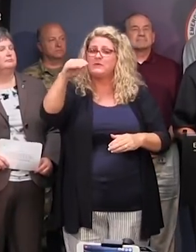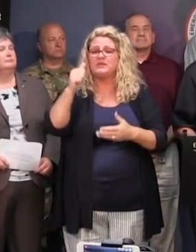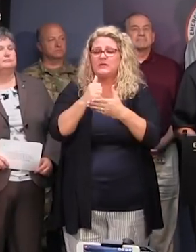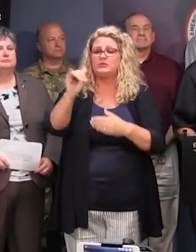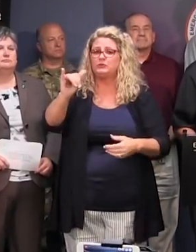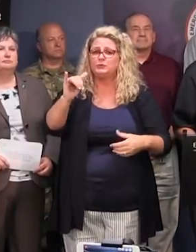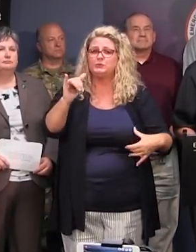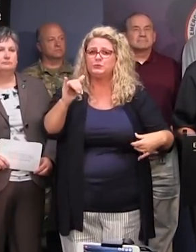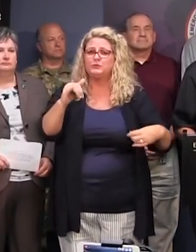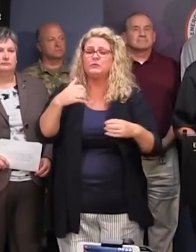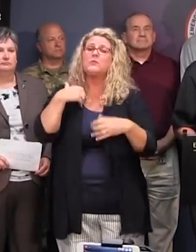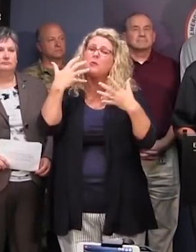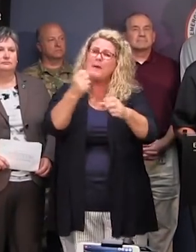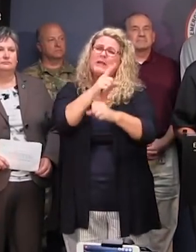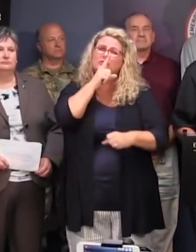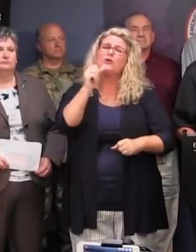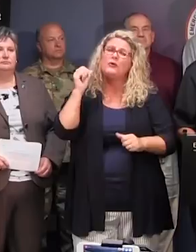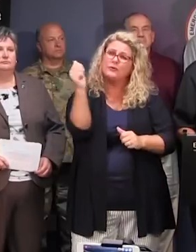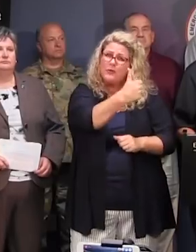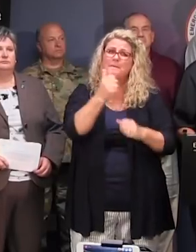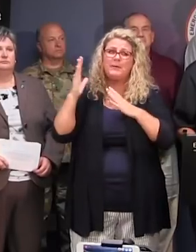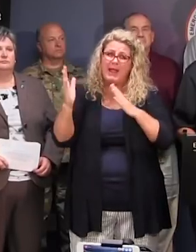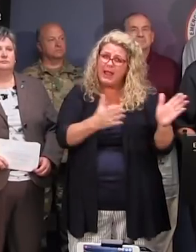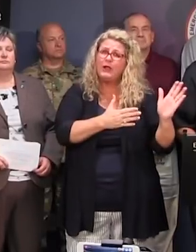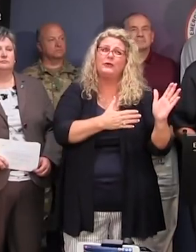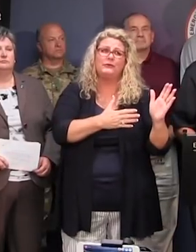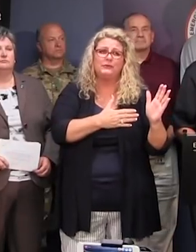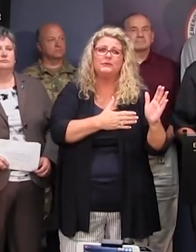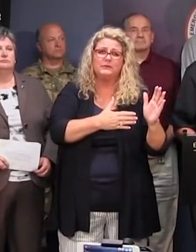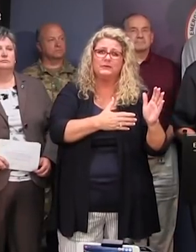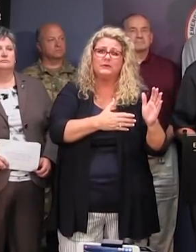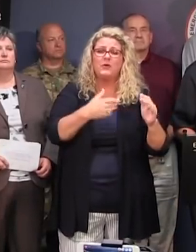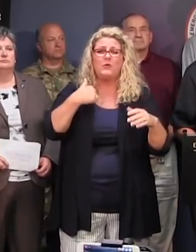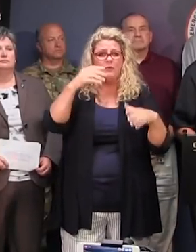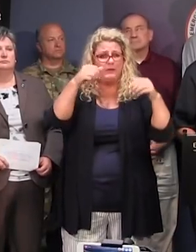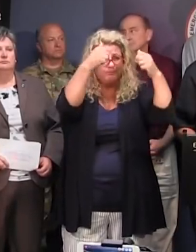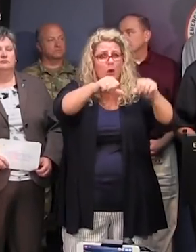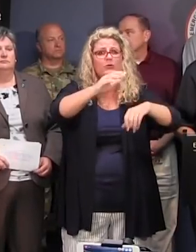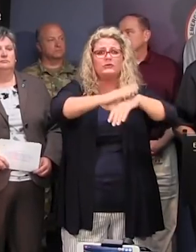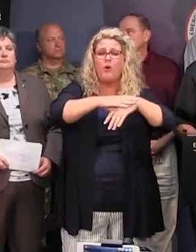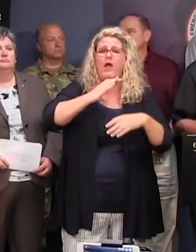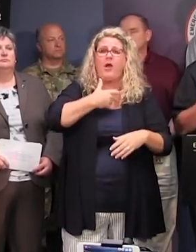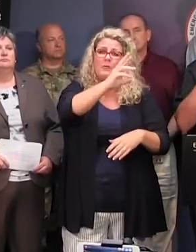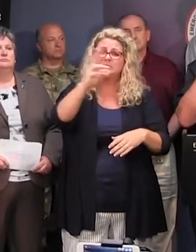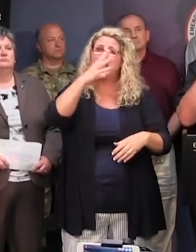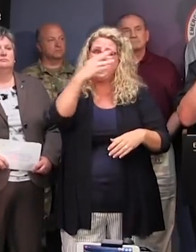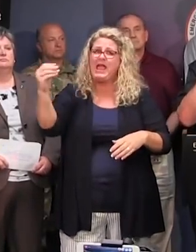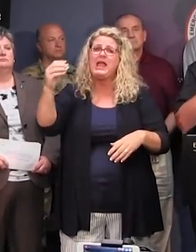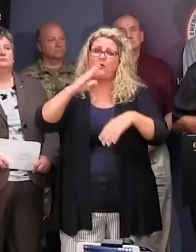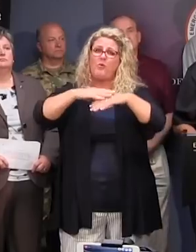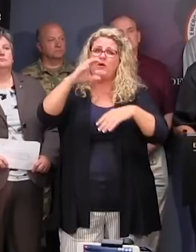we continue to emphasize personal preparedness and through the social media part of it. We want to remind